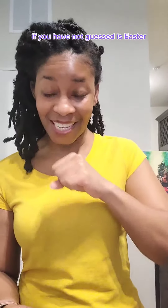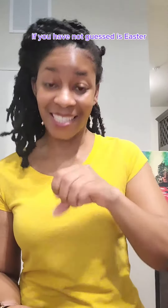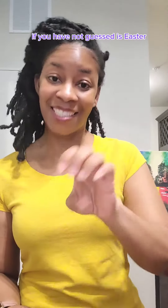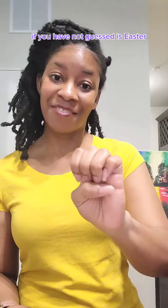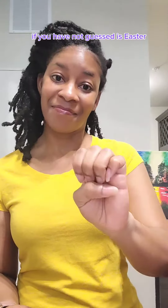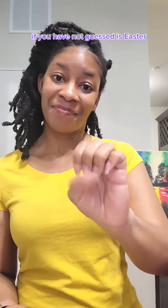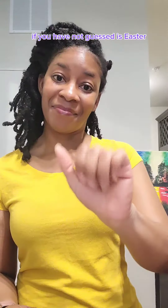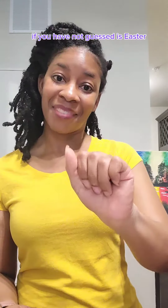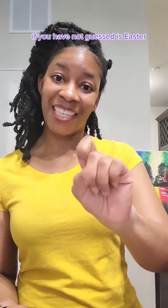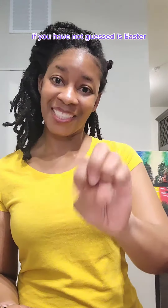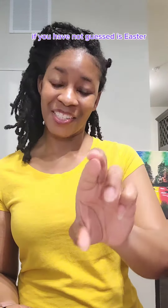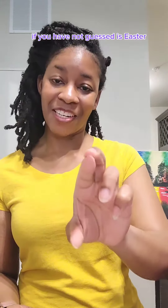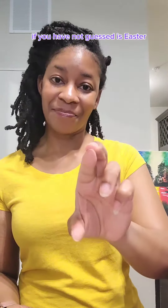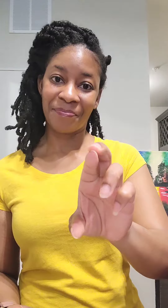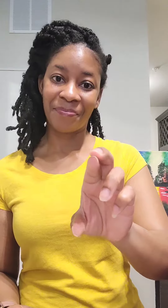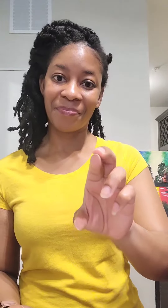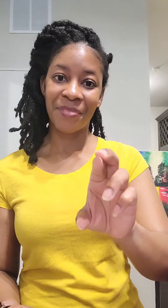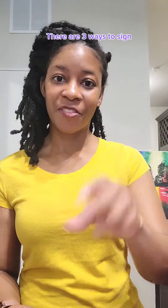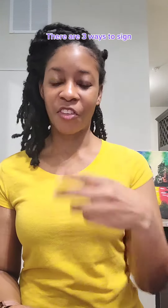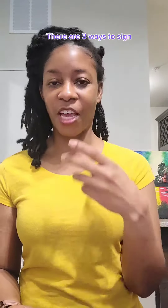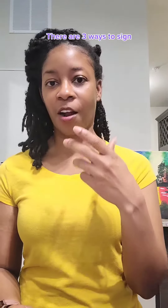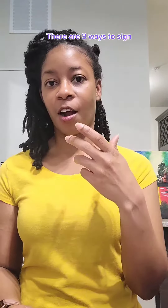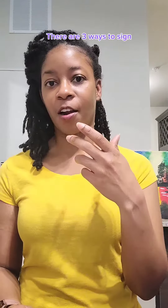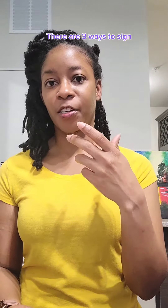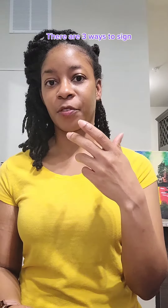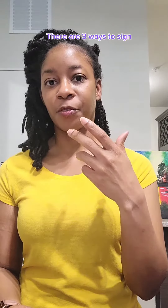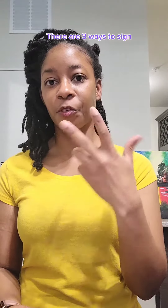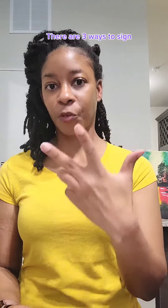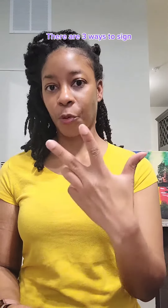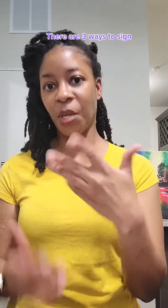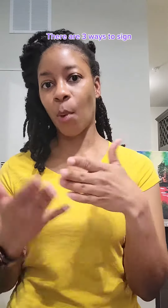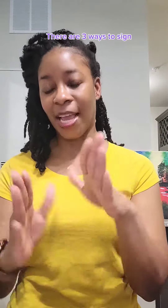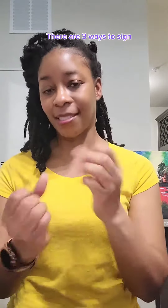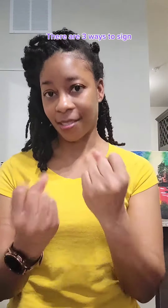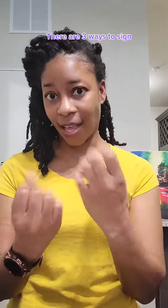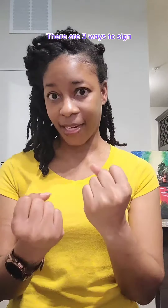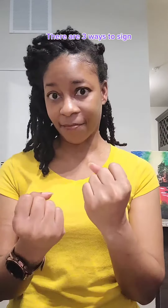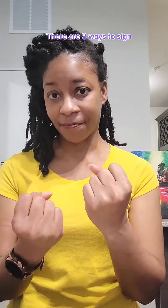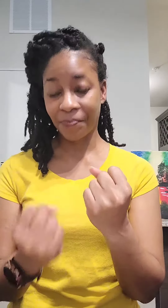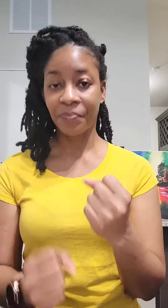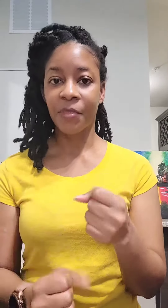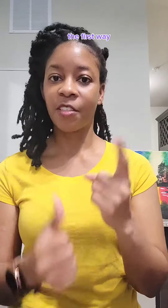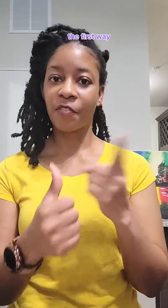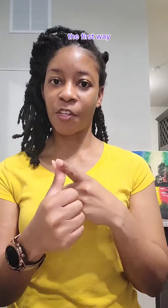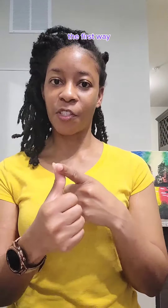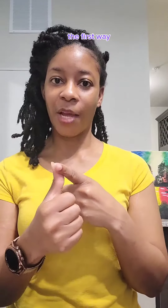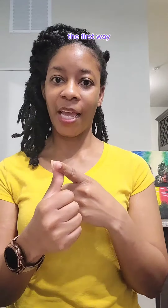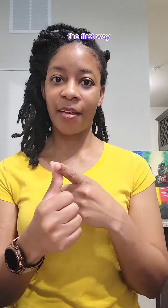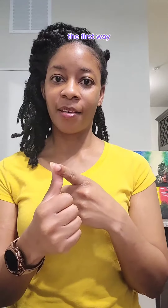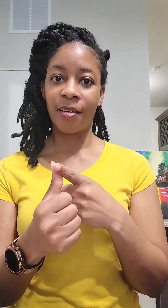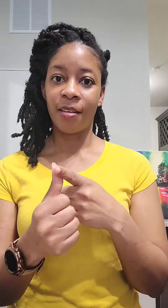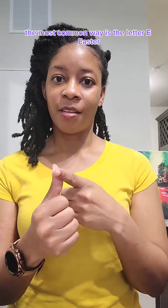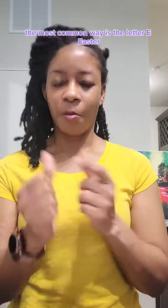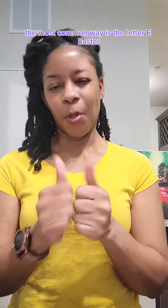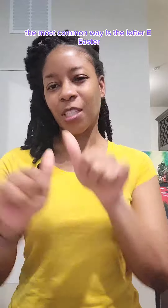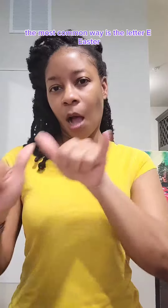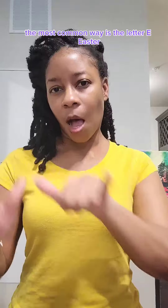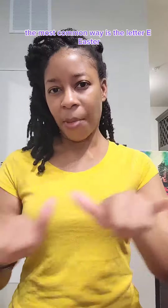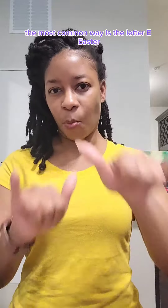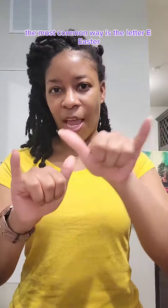is Easter. There are three ways to sign. The first way, the most common way,